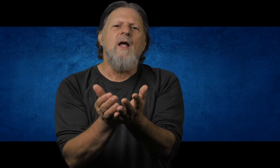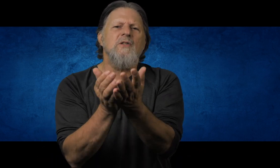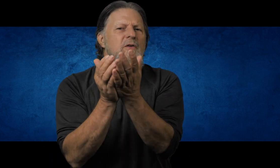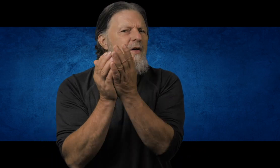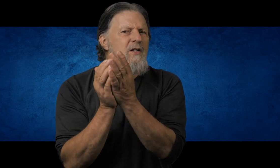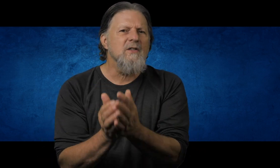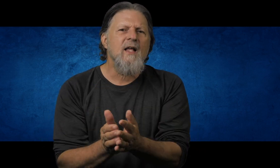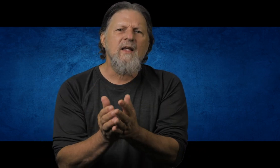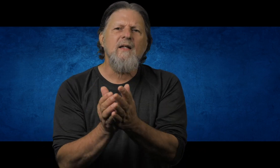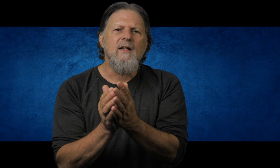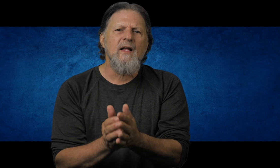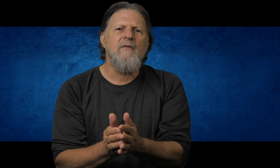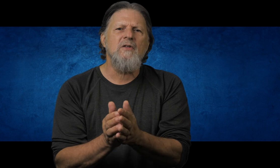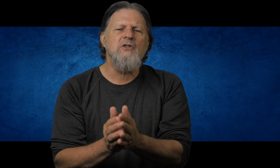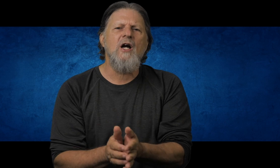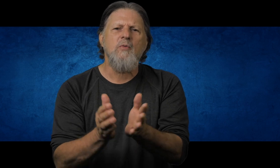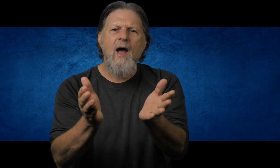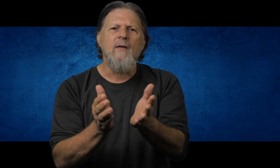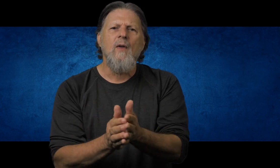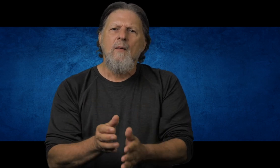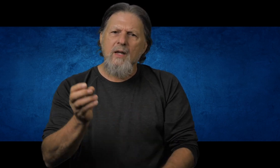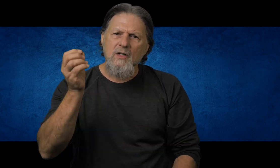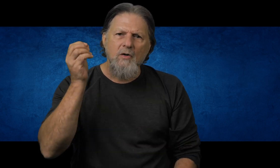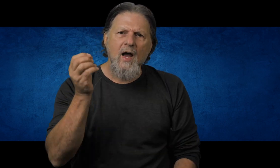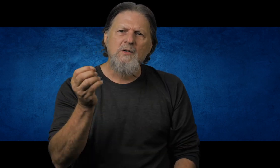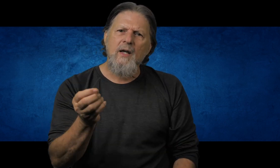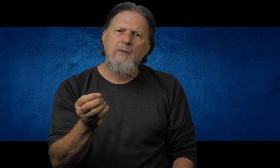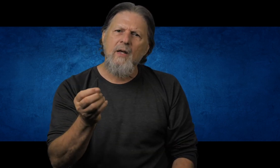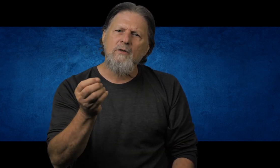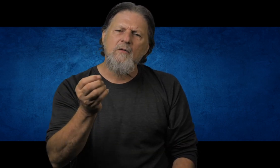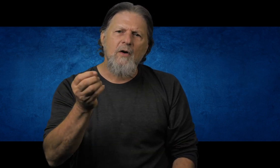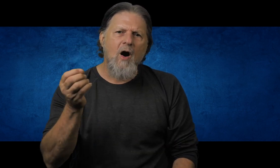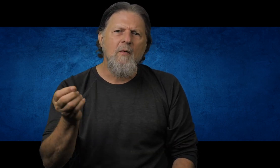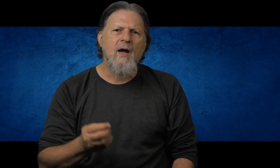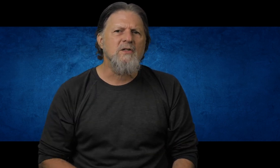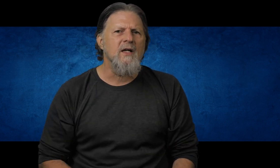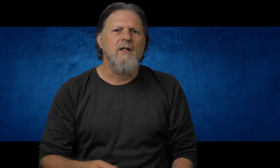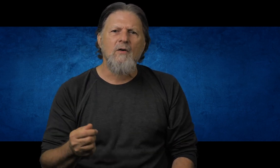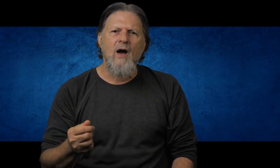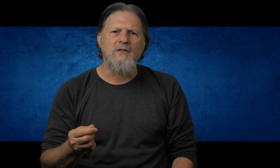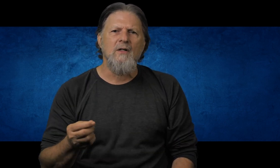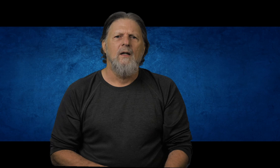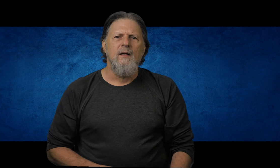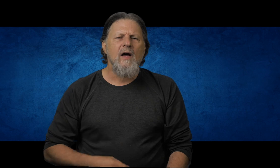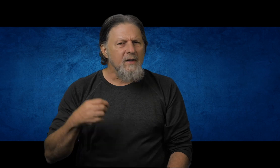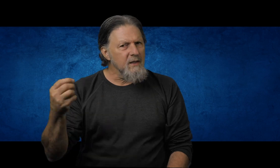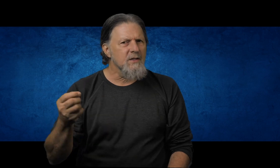so there is nothing left to judge. Why? Because Christ paid the penalty for all my sin at the cross. Now think of this.